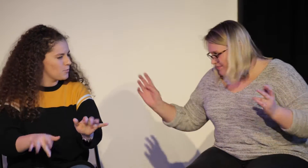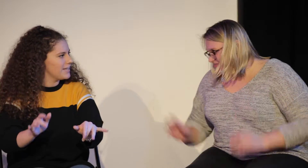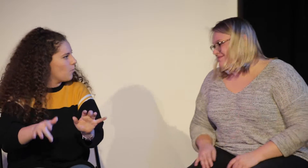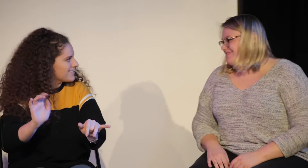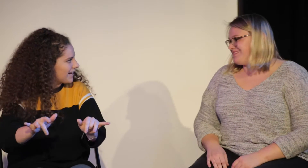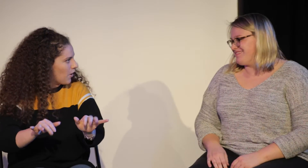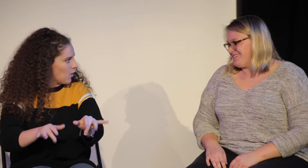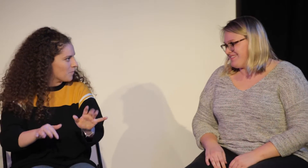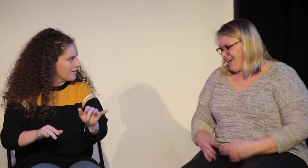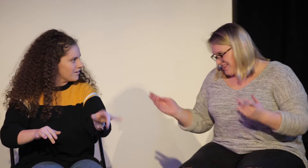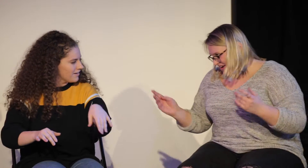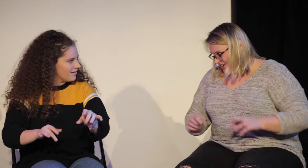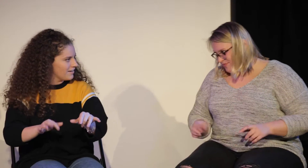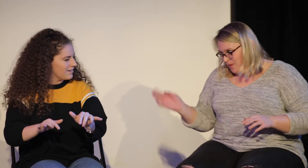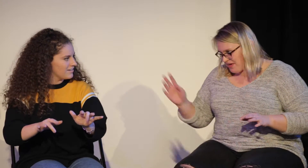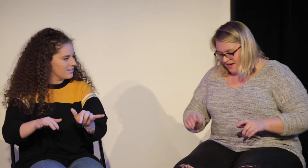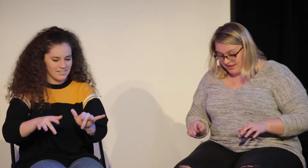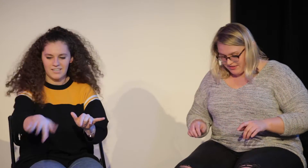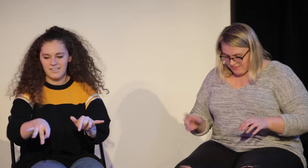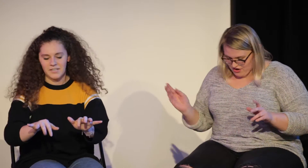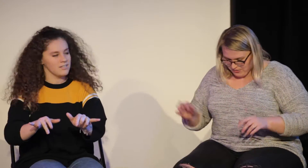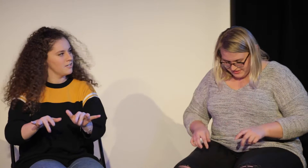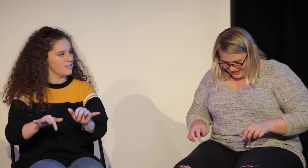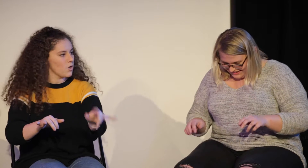two little ones at home. I know, I know. It's probably them. You know, they're always sick.